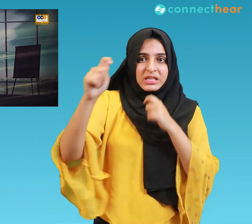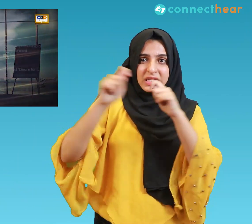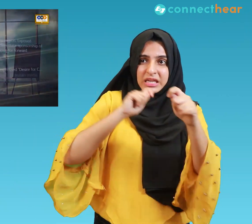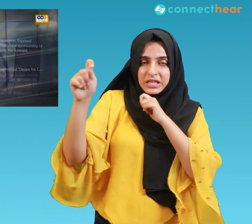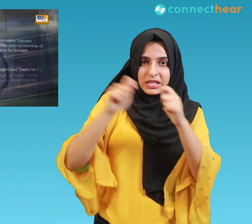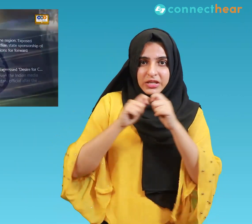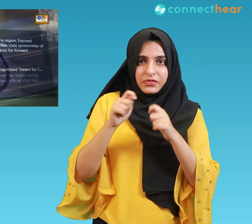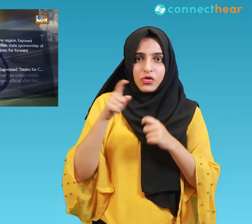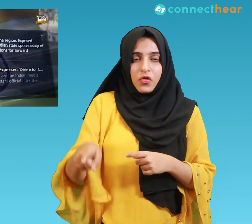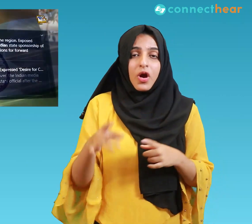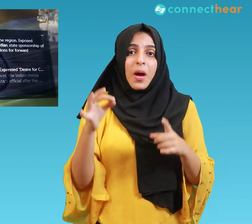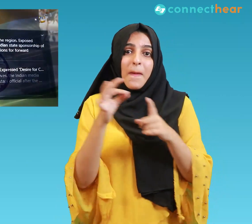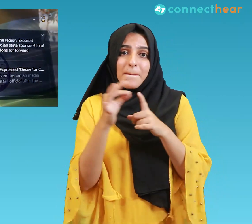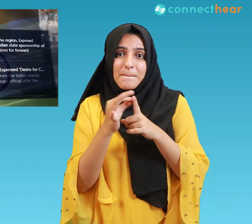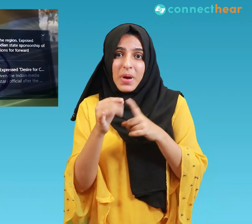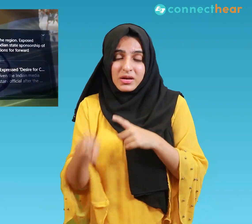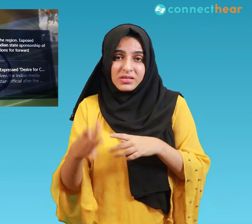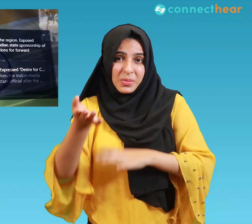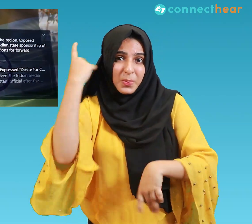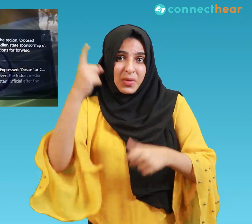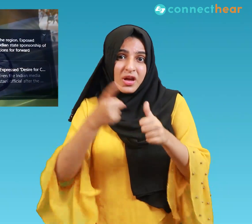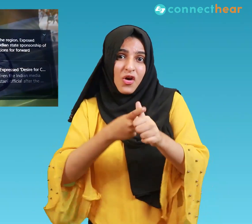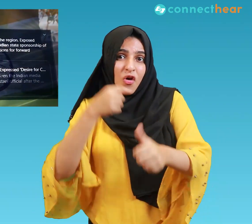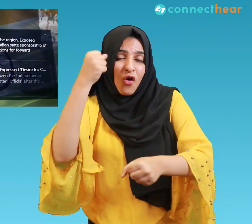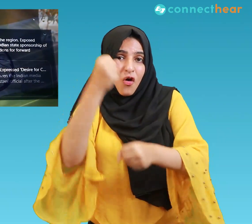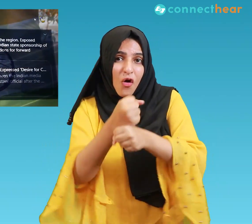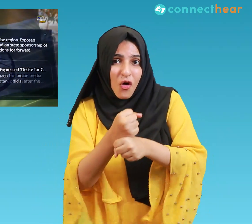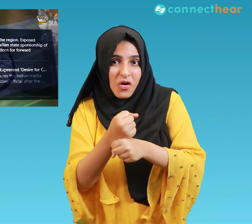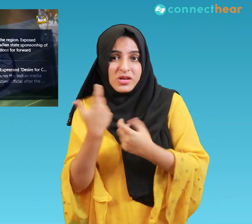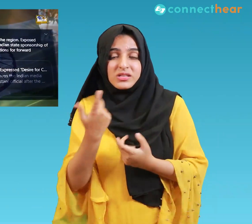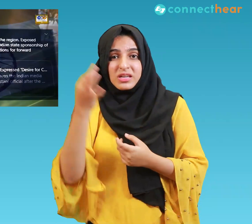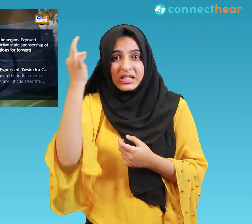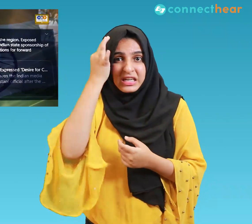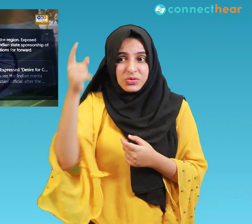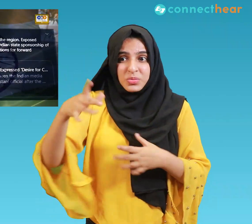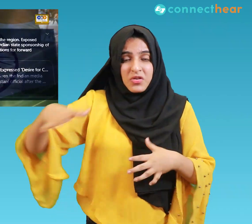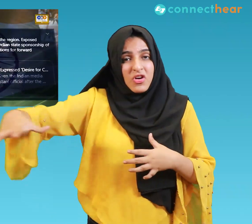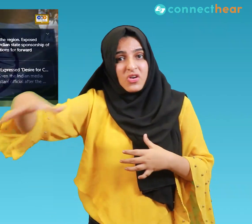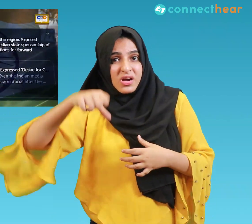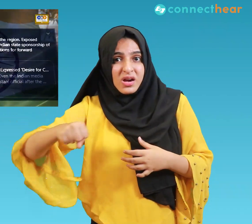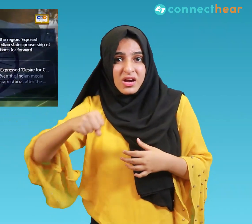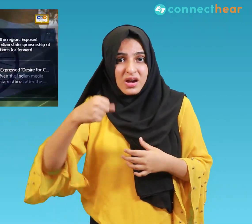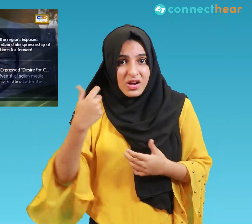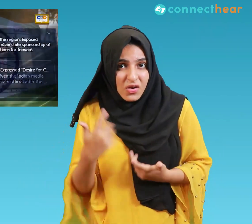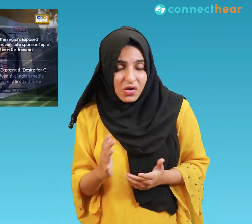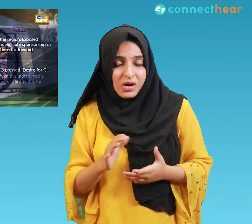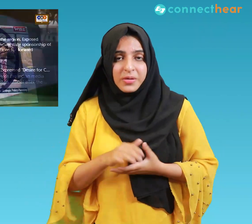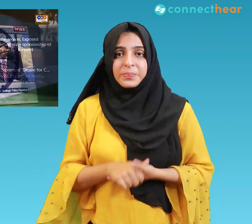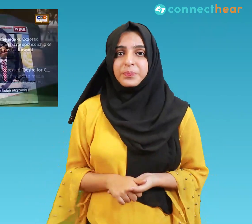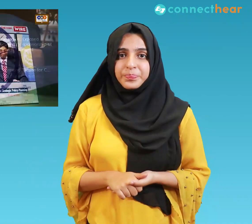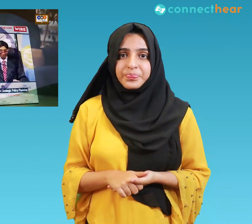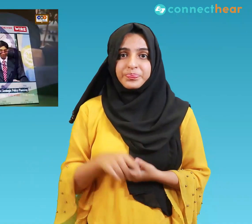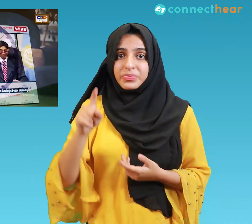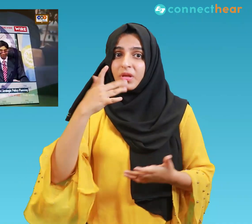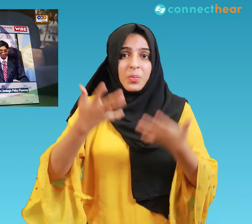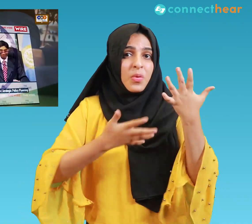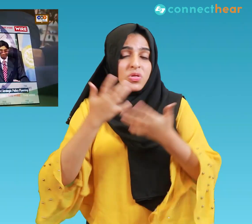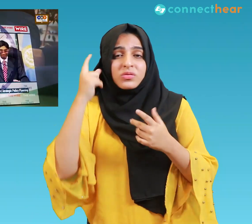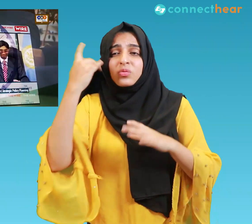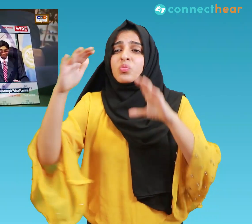India's moves in August last year to annul Jammu and Kashmir's special status. He didn't say who had sent the messages to